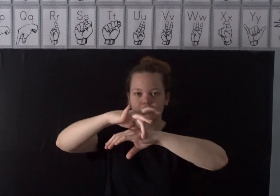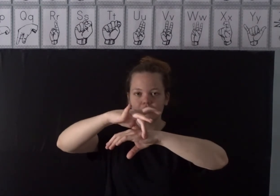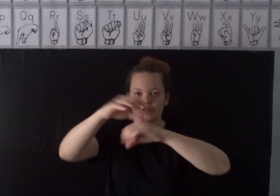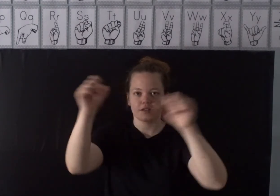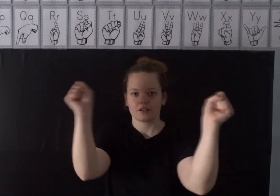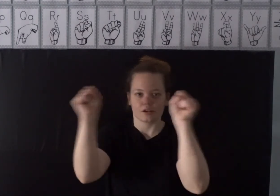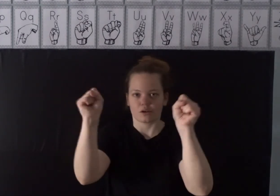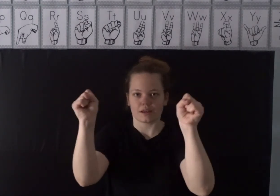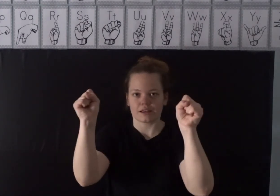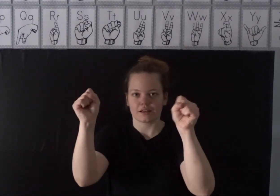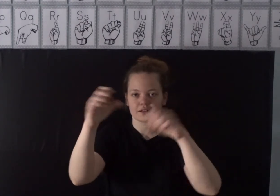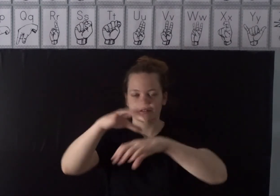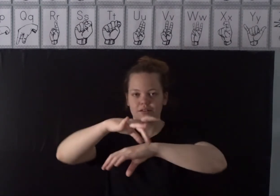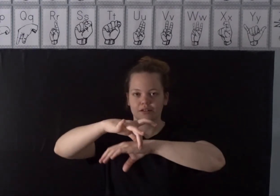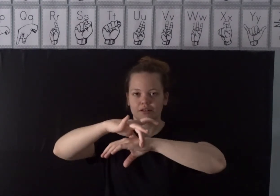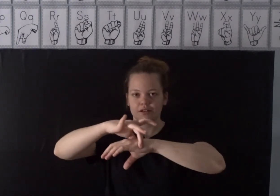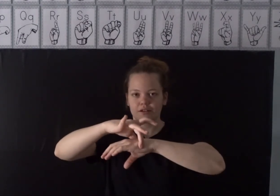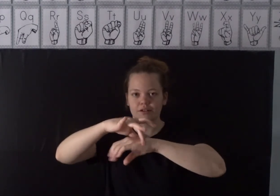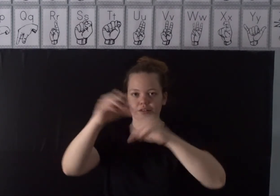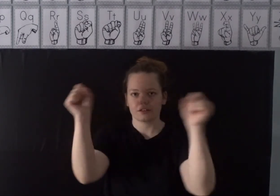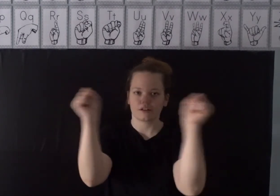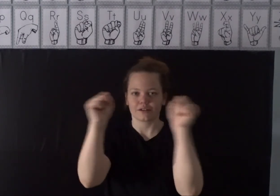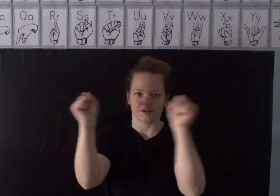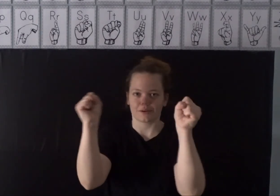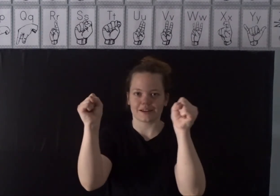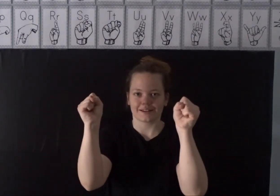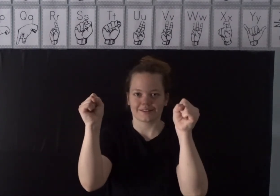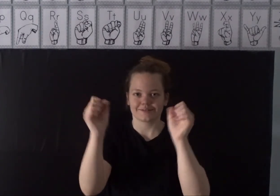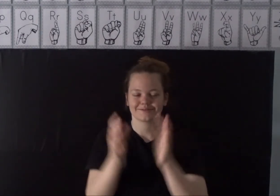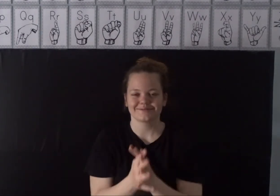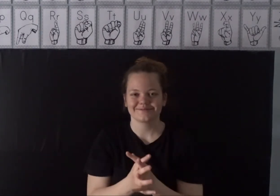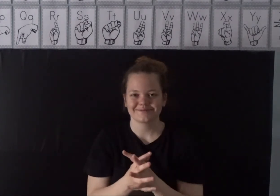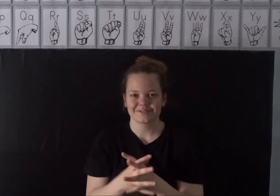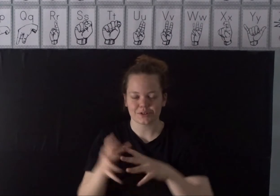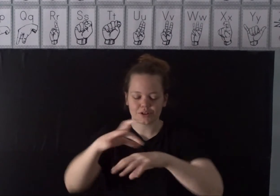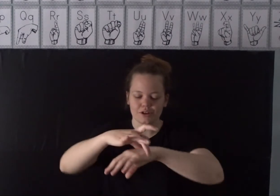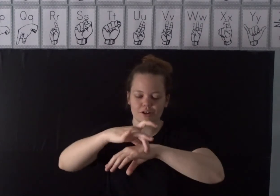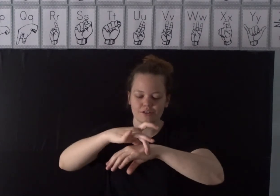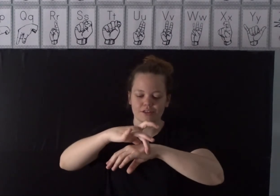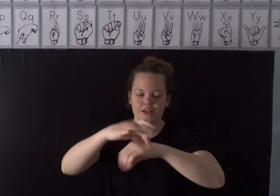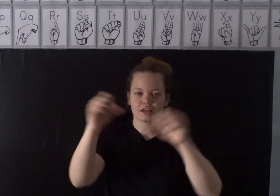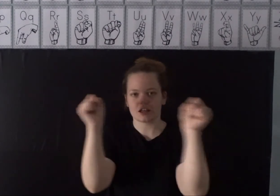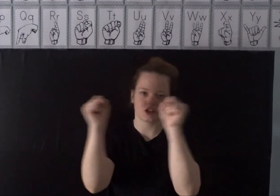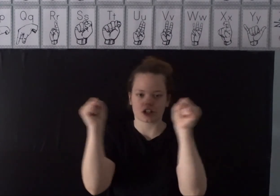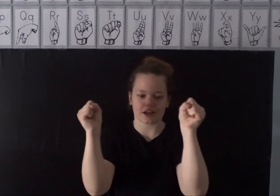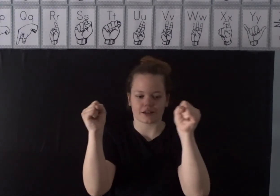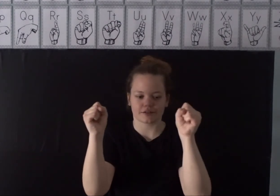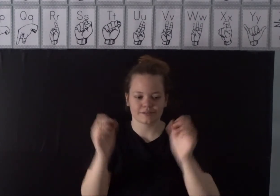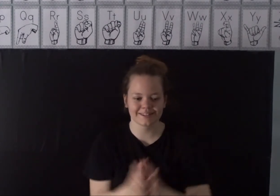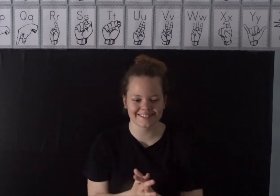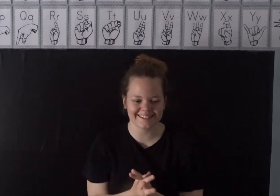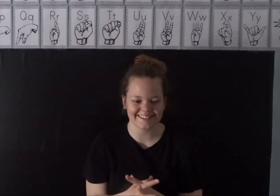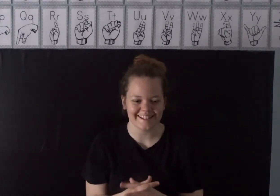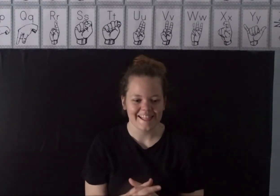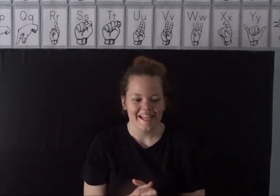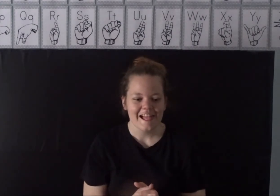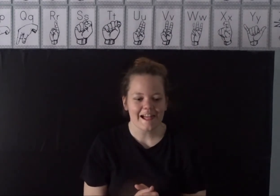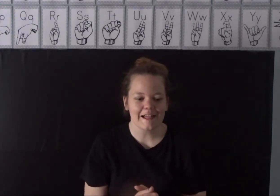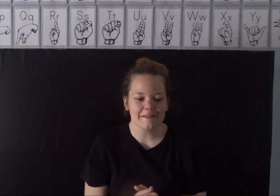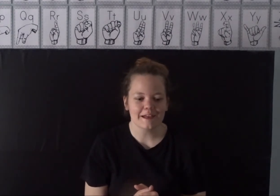earthquake. Earthquake. Earthquake. So the earth is shaking. Now